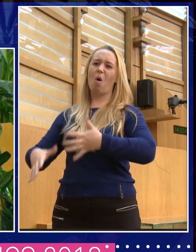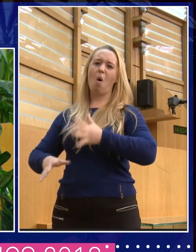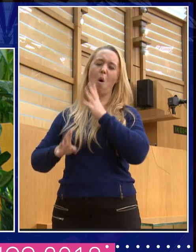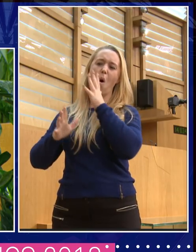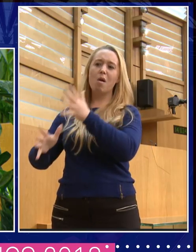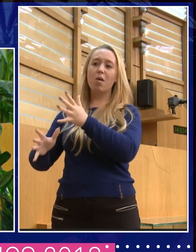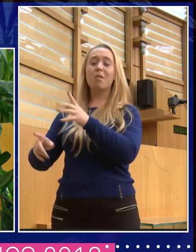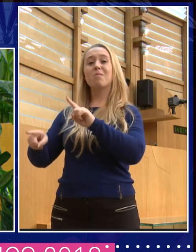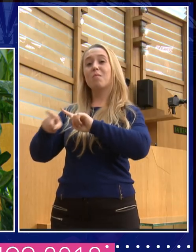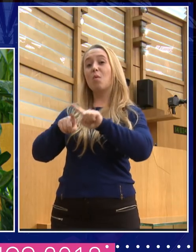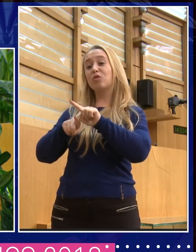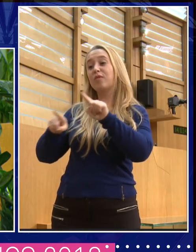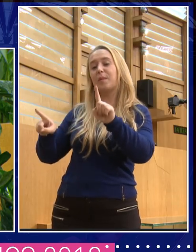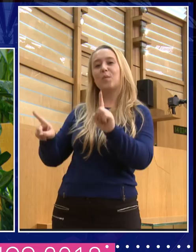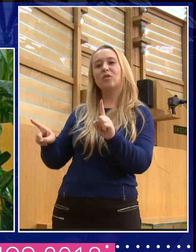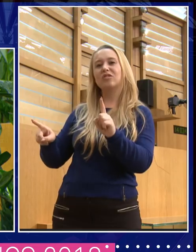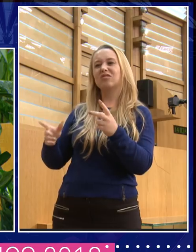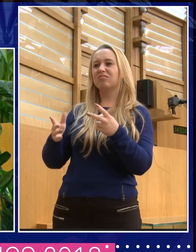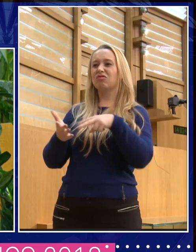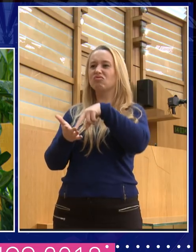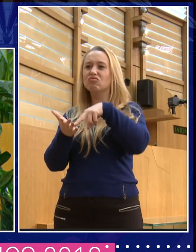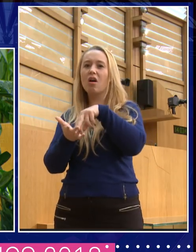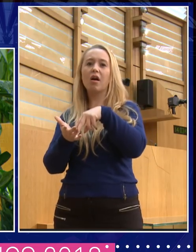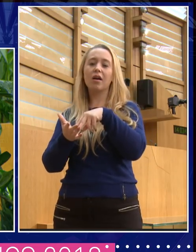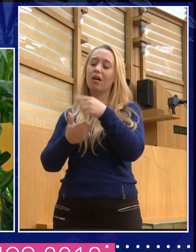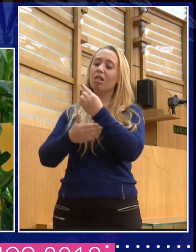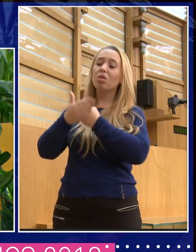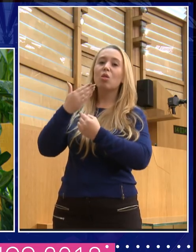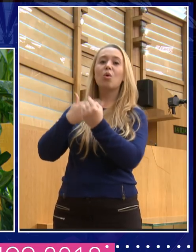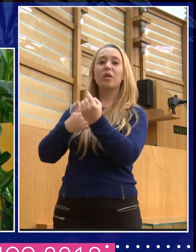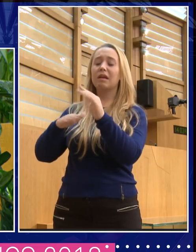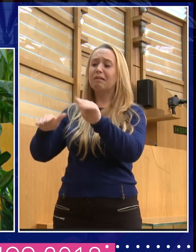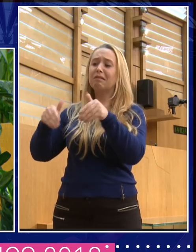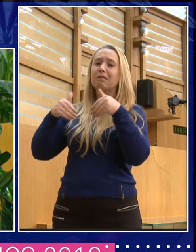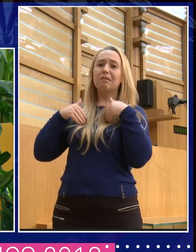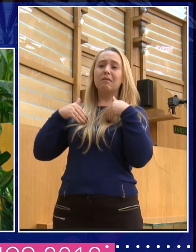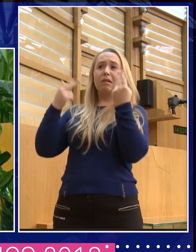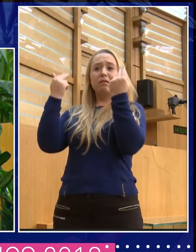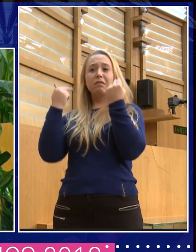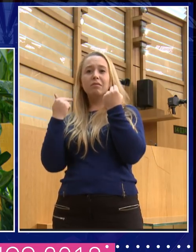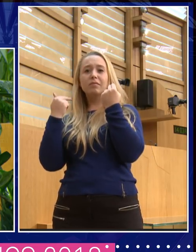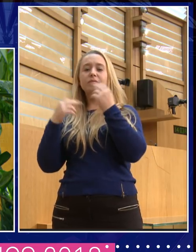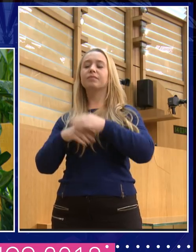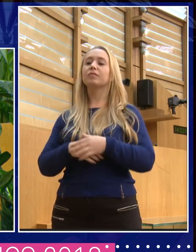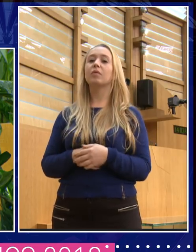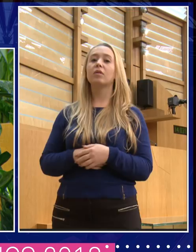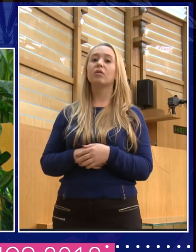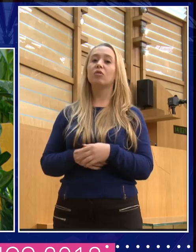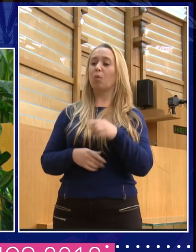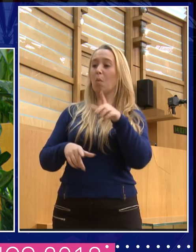drunk, disinhibited. Um, and the one that I wrote reference for certainly fell into that category